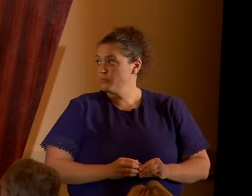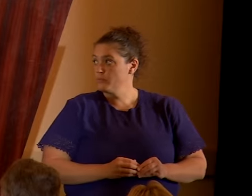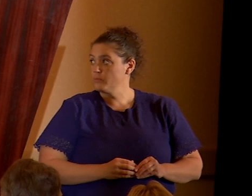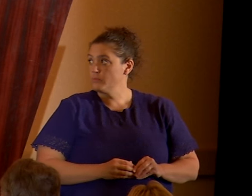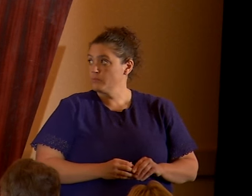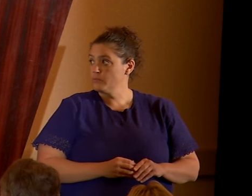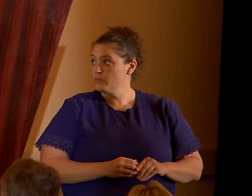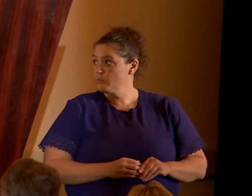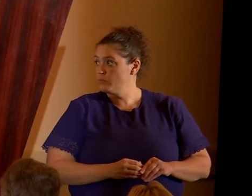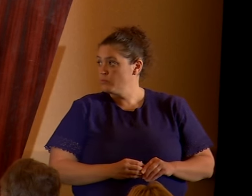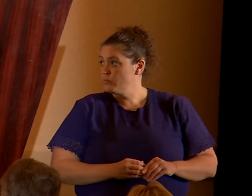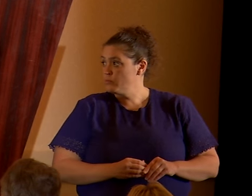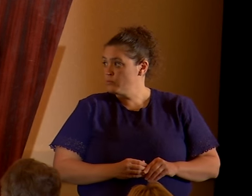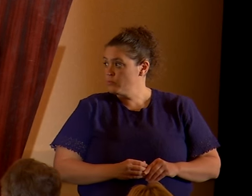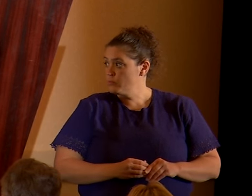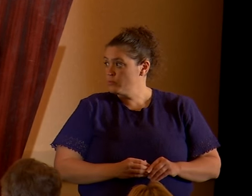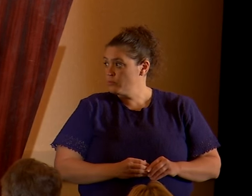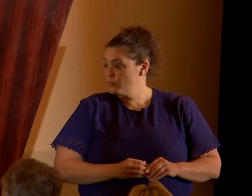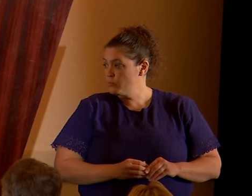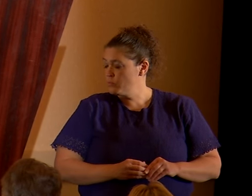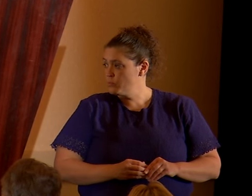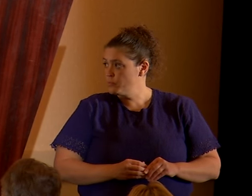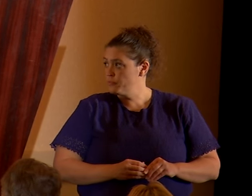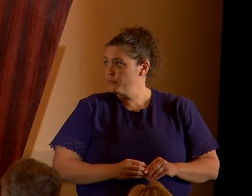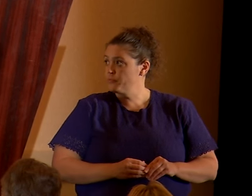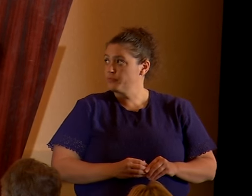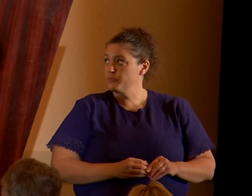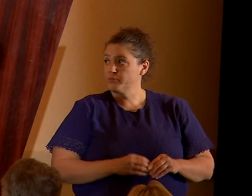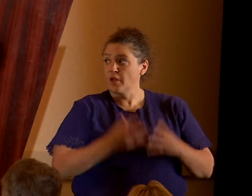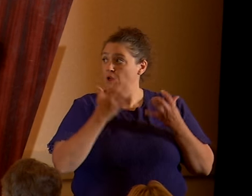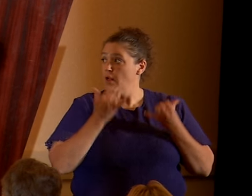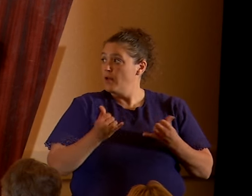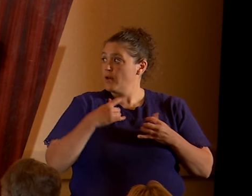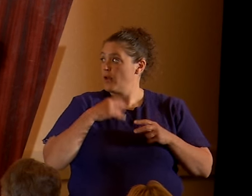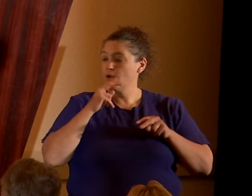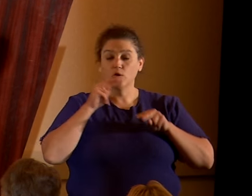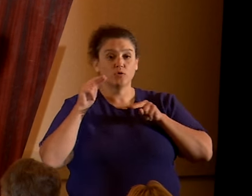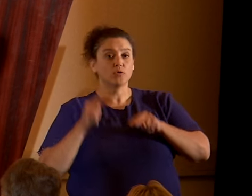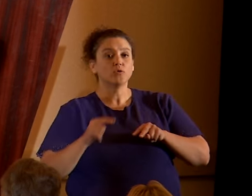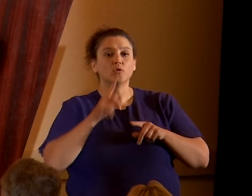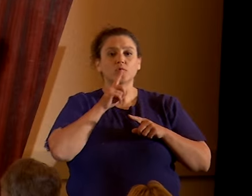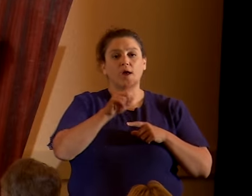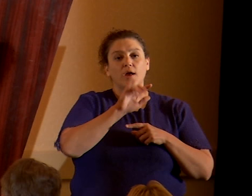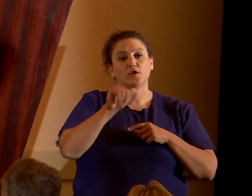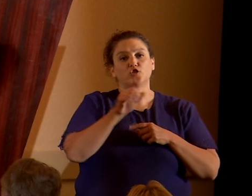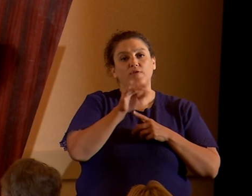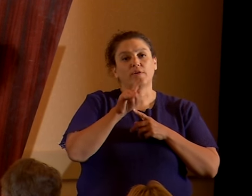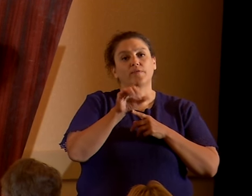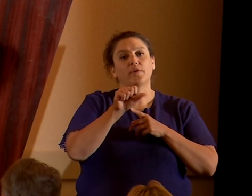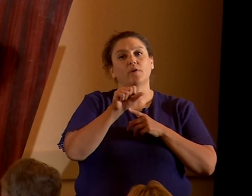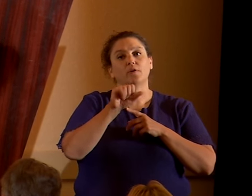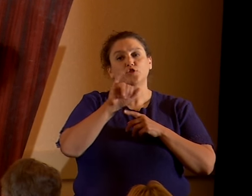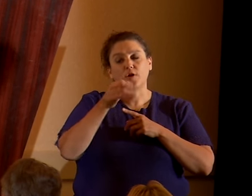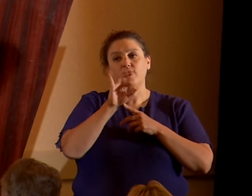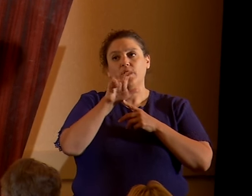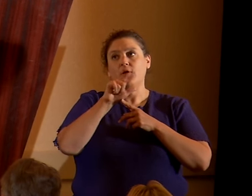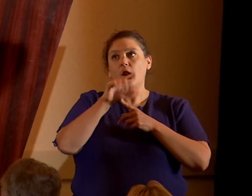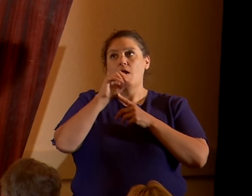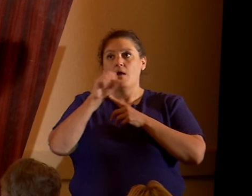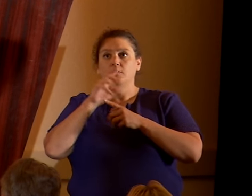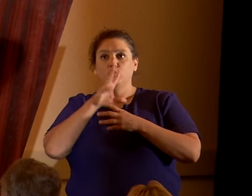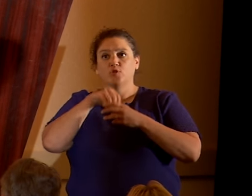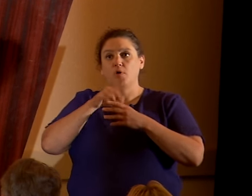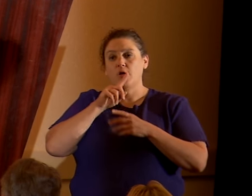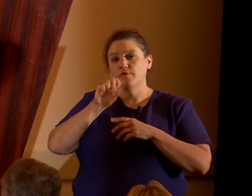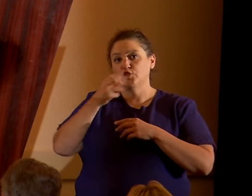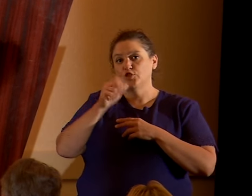let's take a look at the new laws passed in the Iraqi parliament, called Jafari laws, which are part of Sharia law. I'm going to give you a summary about this.